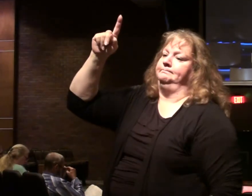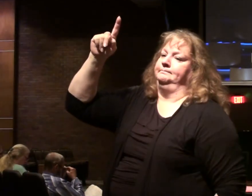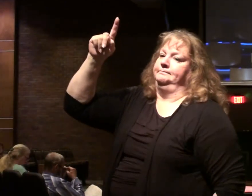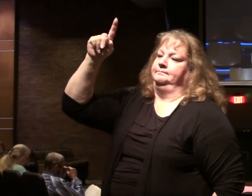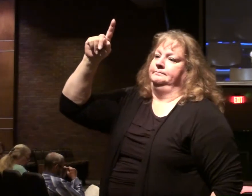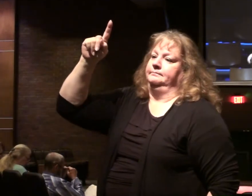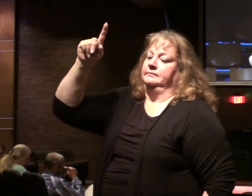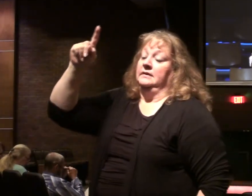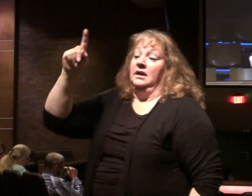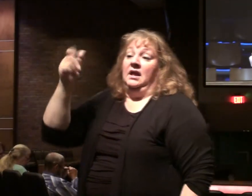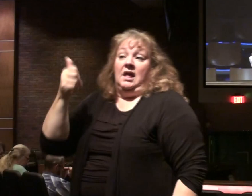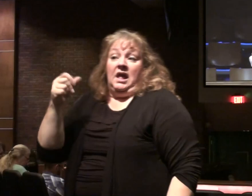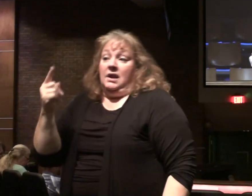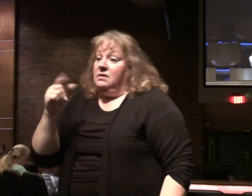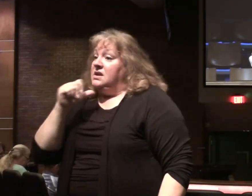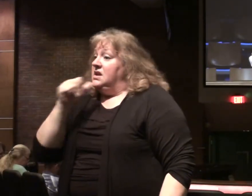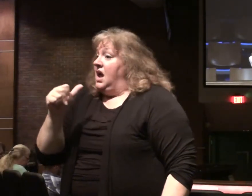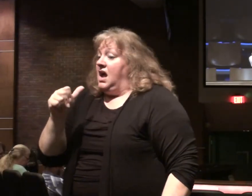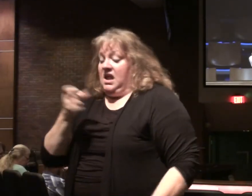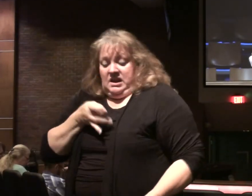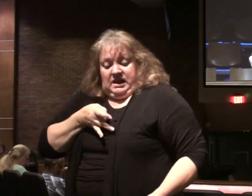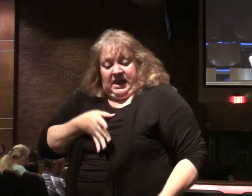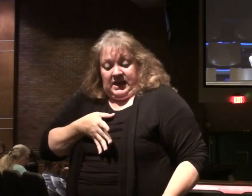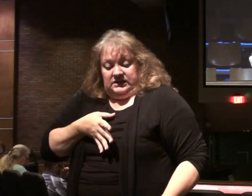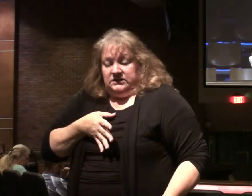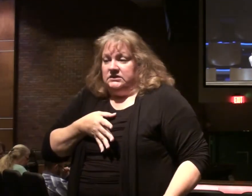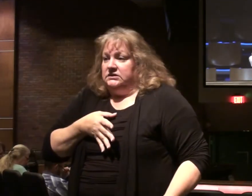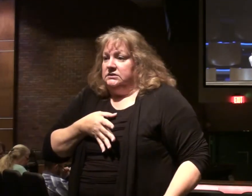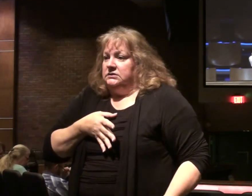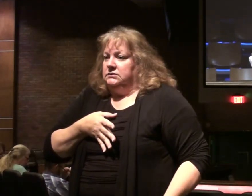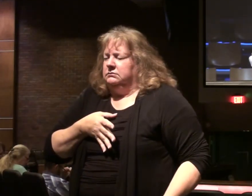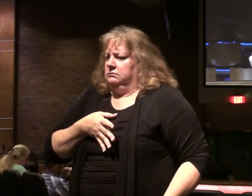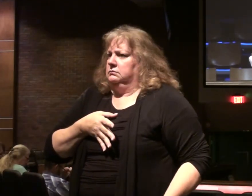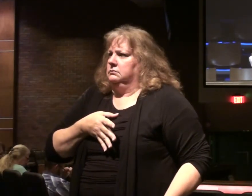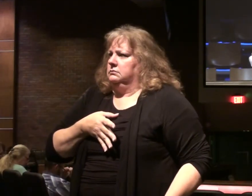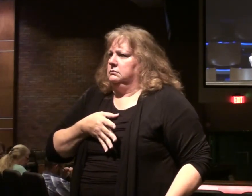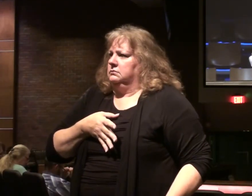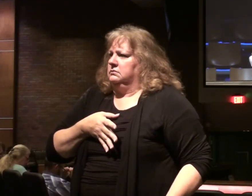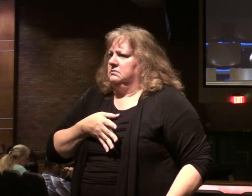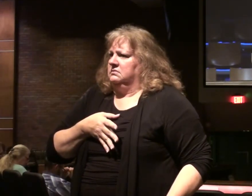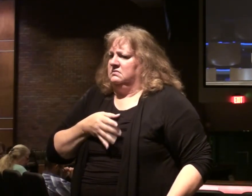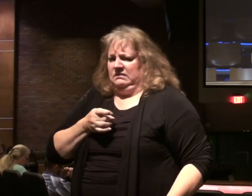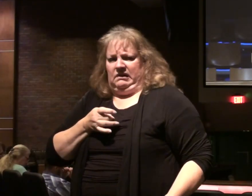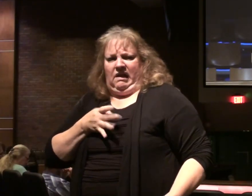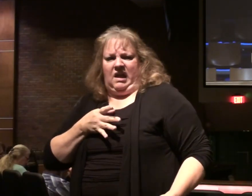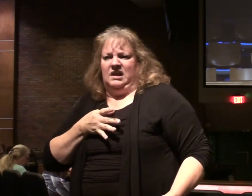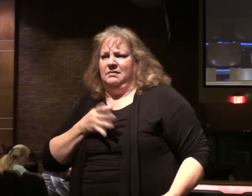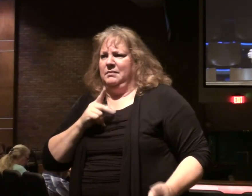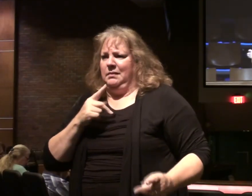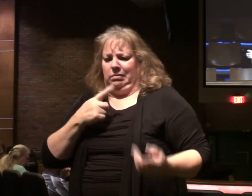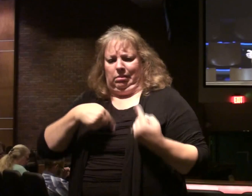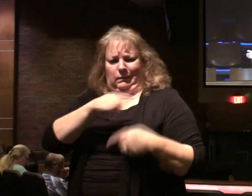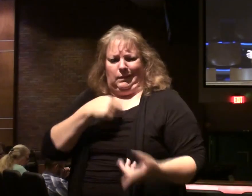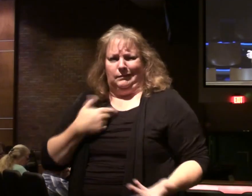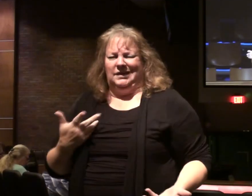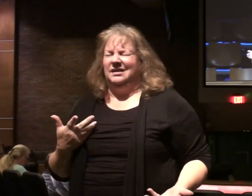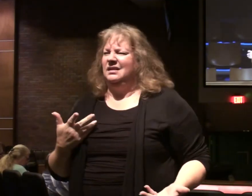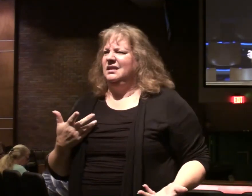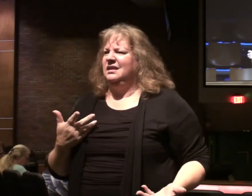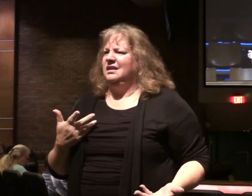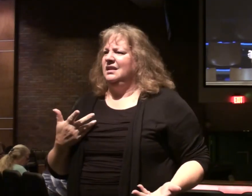Verse 26. If anyone does not hate, if anyone does not hate those closest to him,